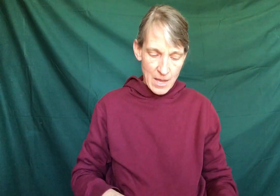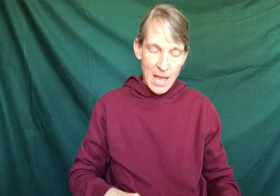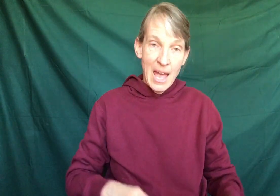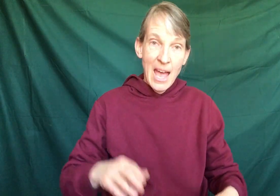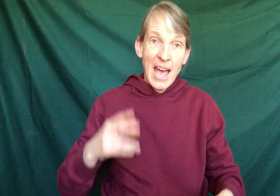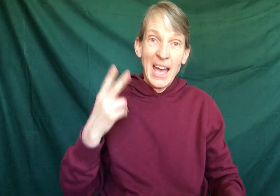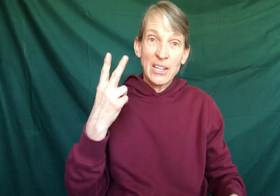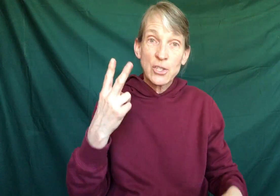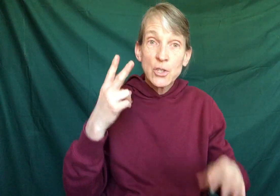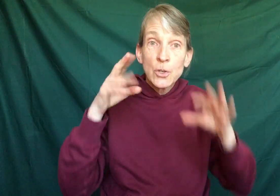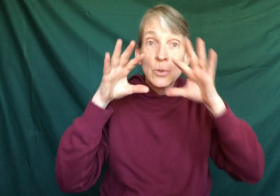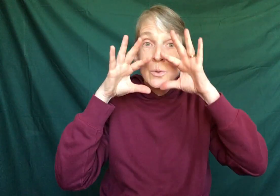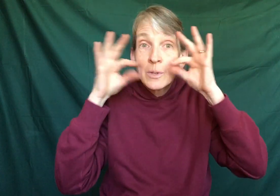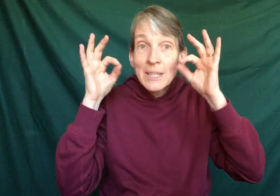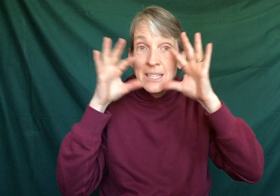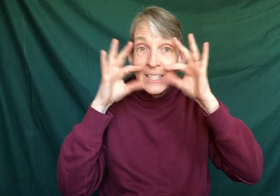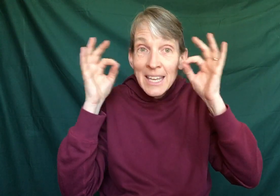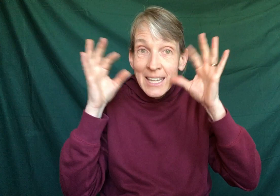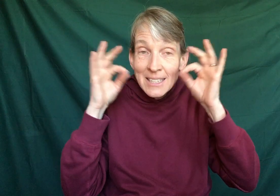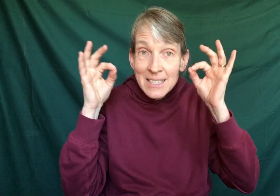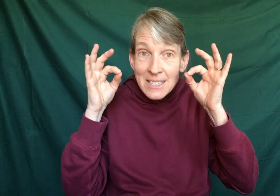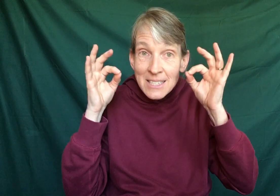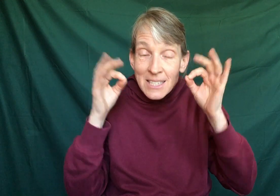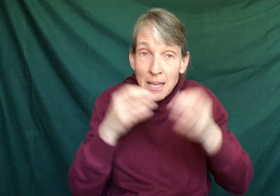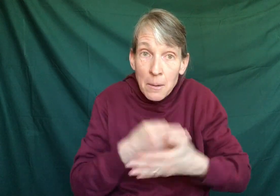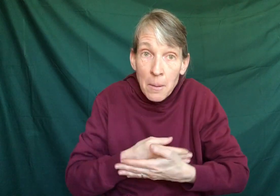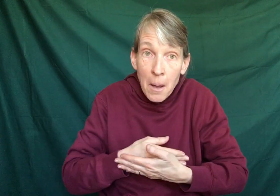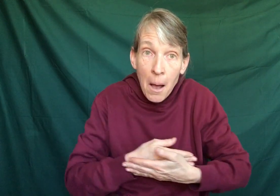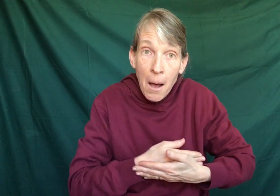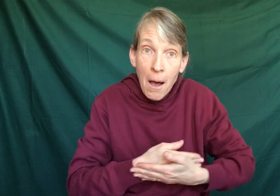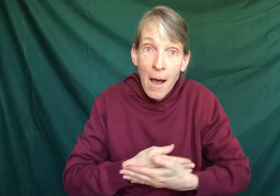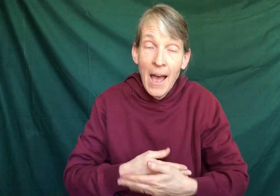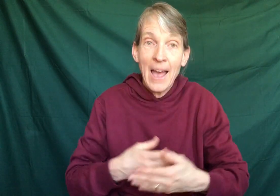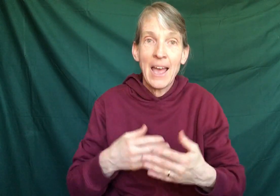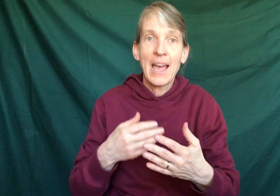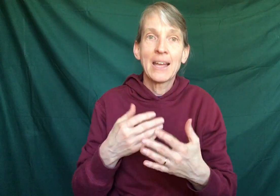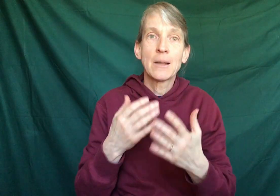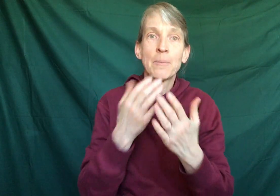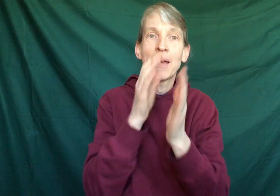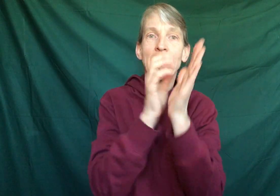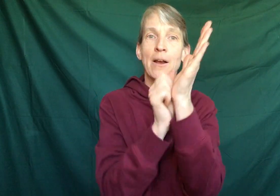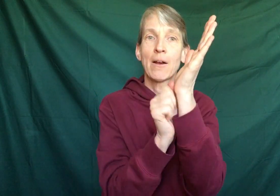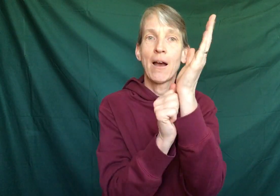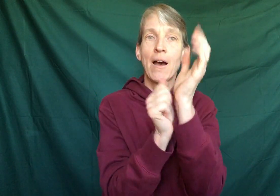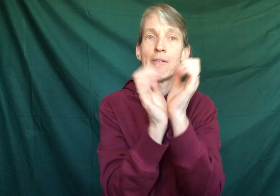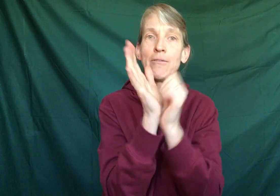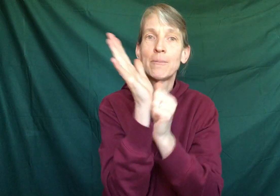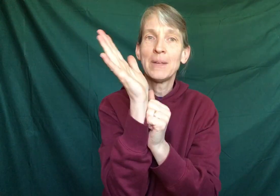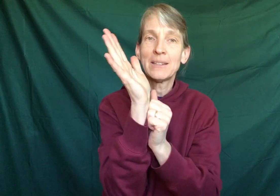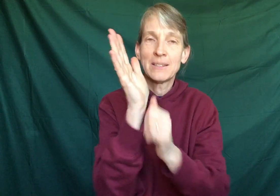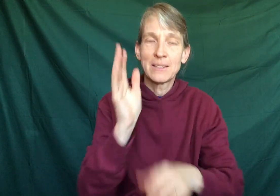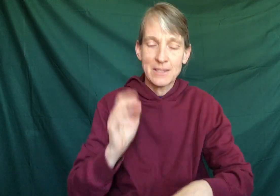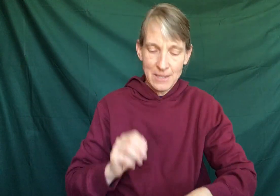And two little kittens. And a pair of mittens.